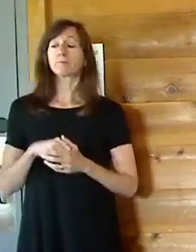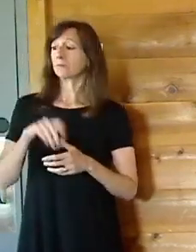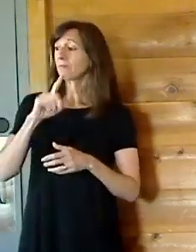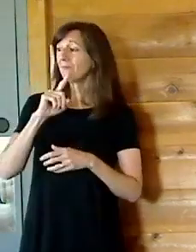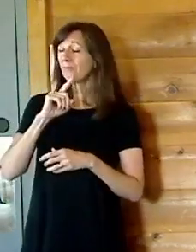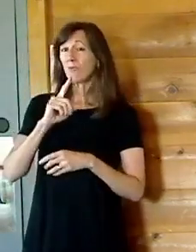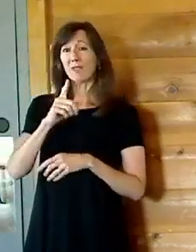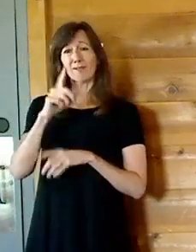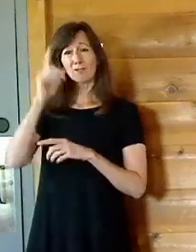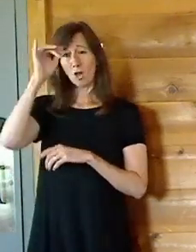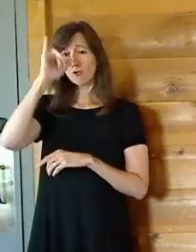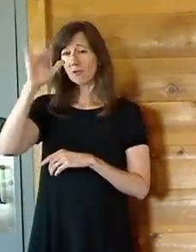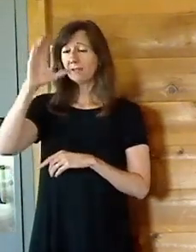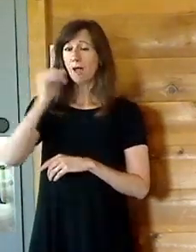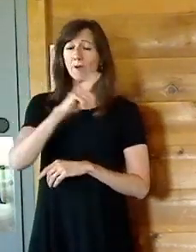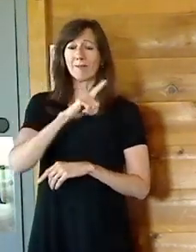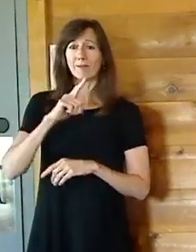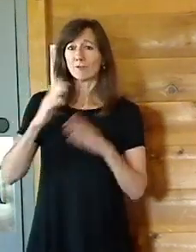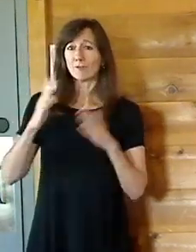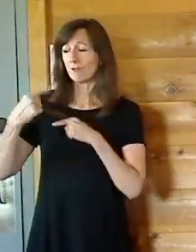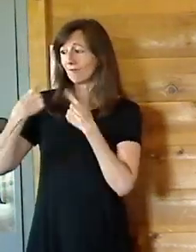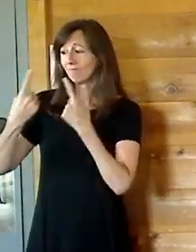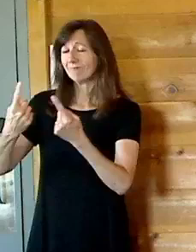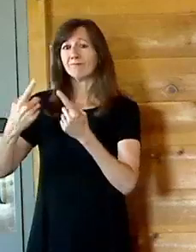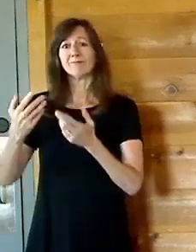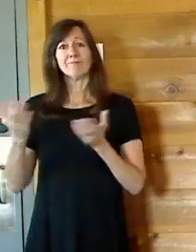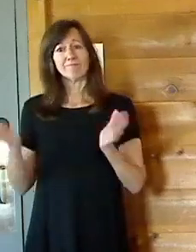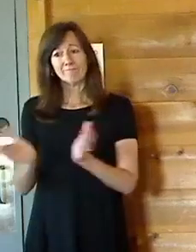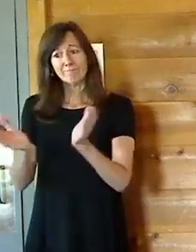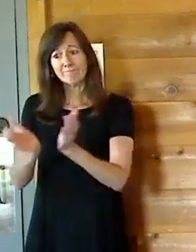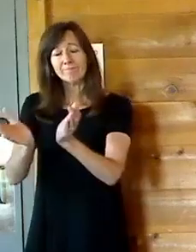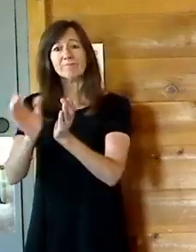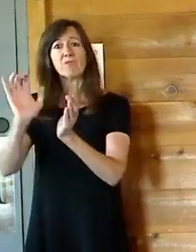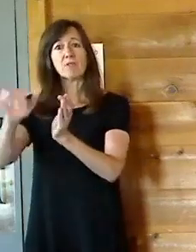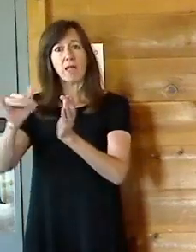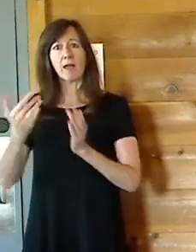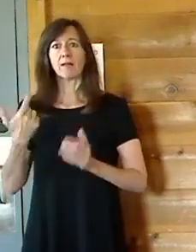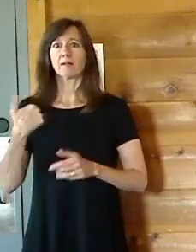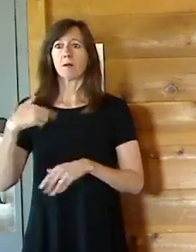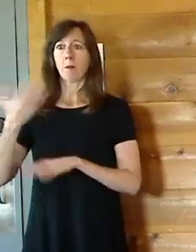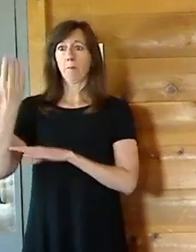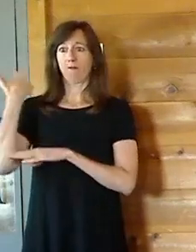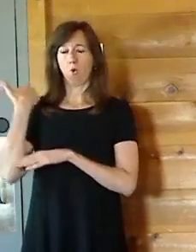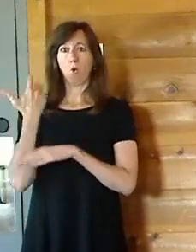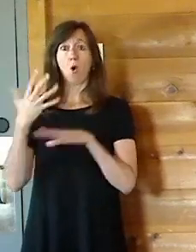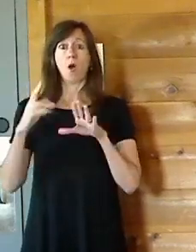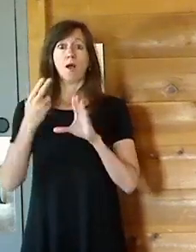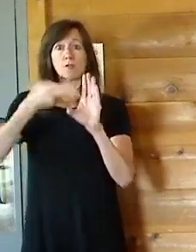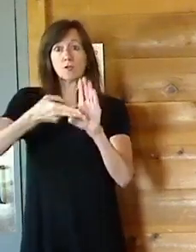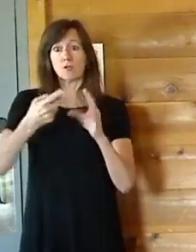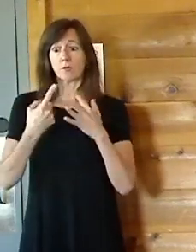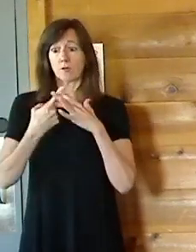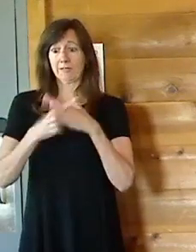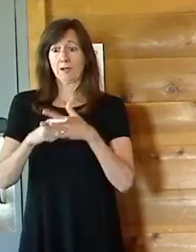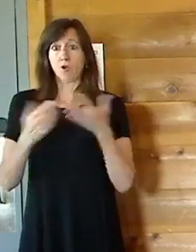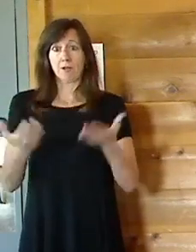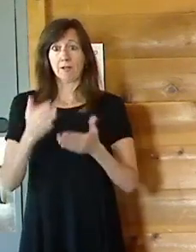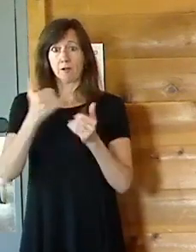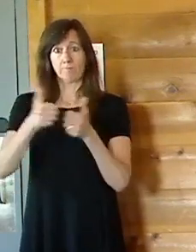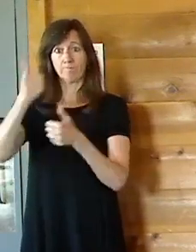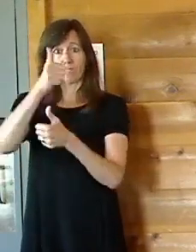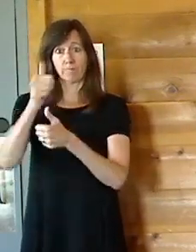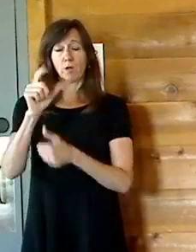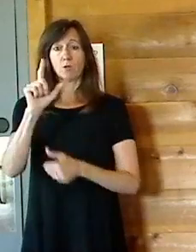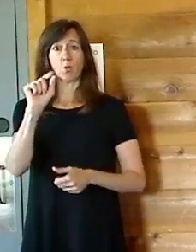of the airport and the investment in the airport. When we began, as I did as county executive in 2012, the county subsidized